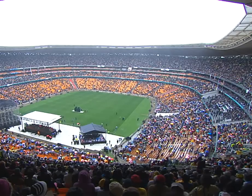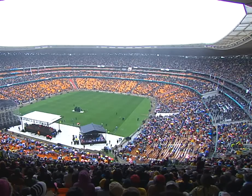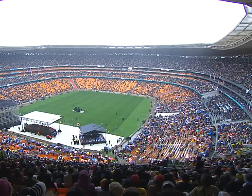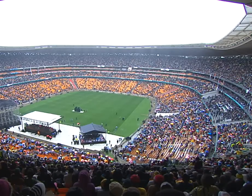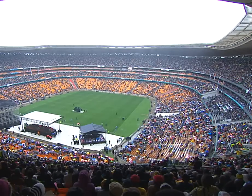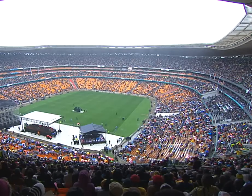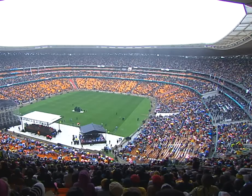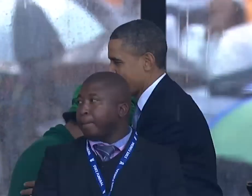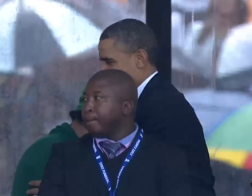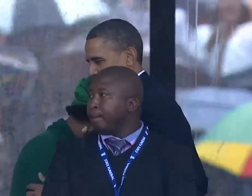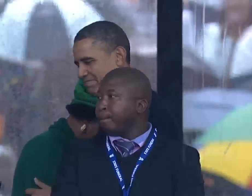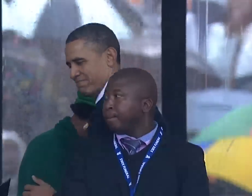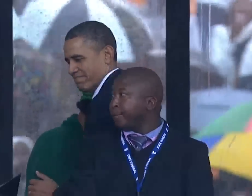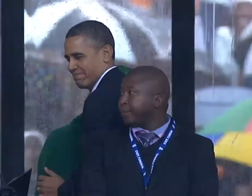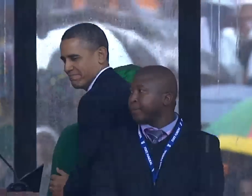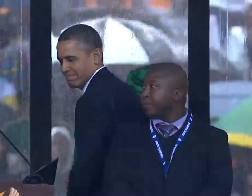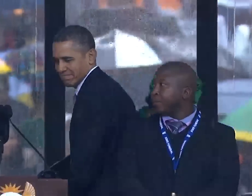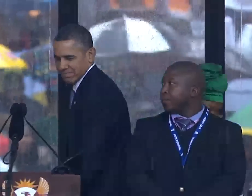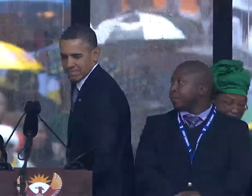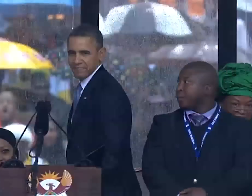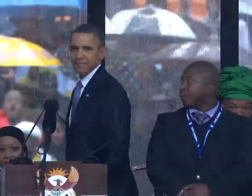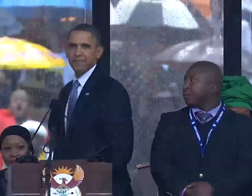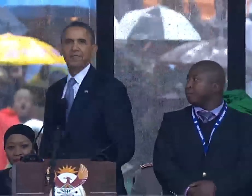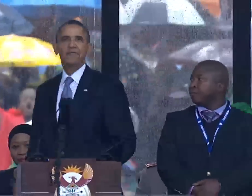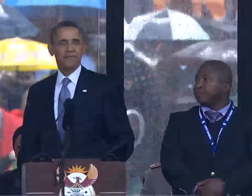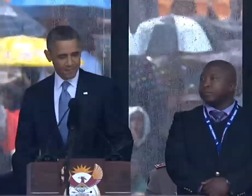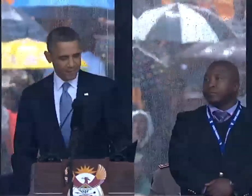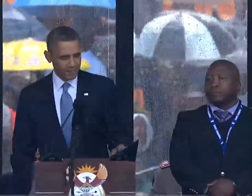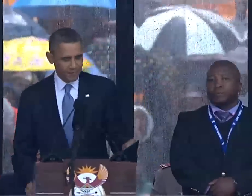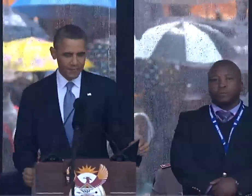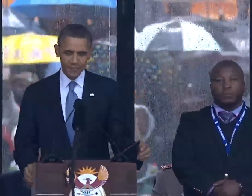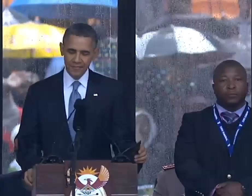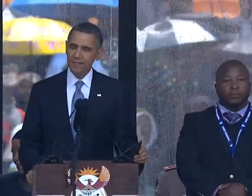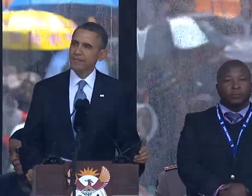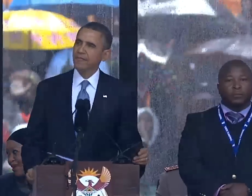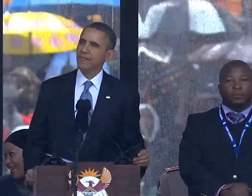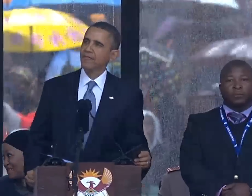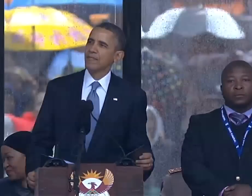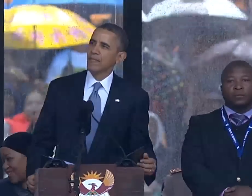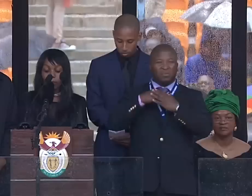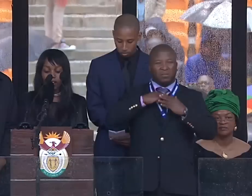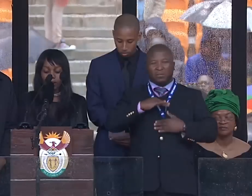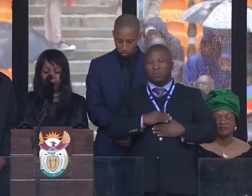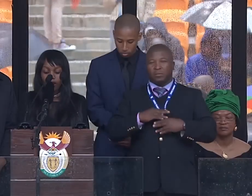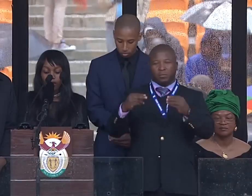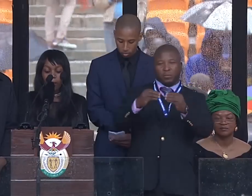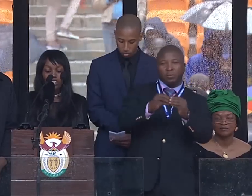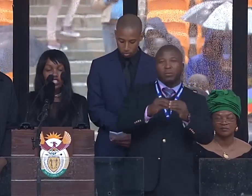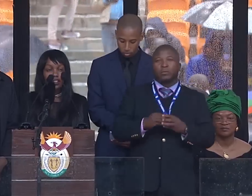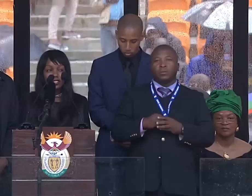members and other speakers, including the US president. Experts said the 34-year-old didn't even know the basics, like